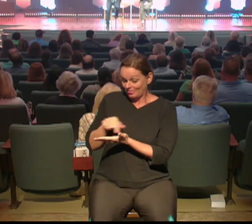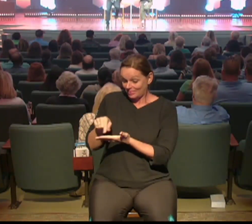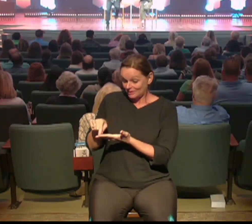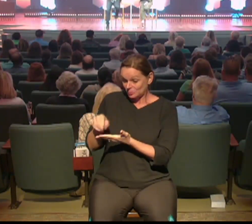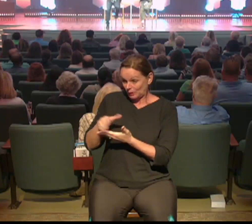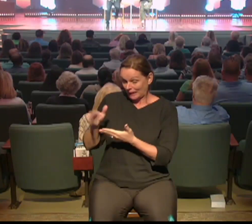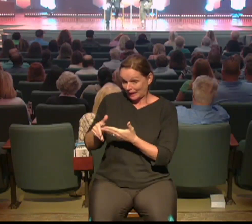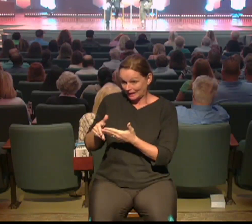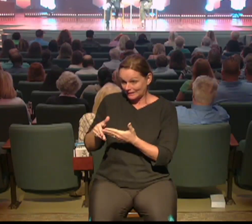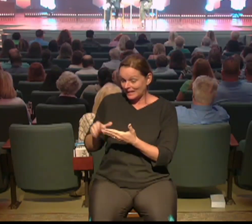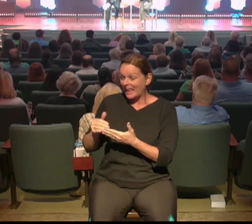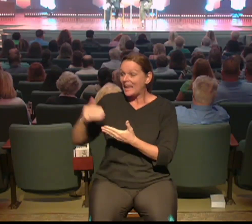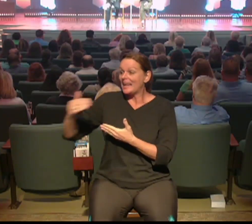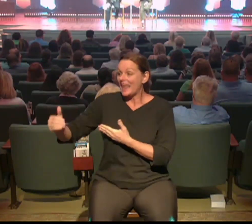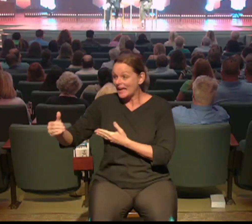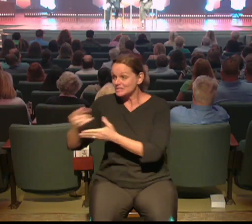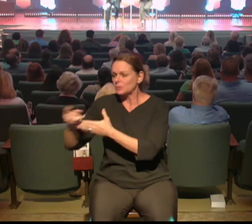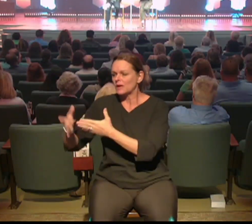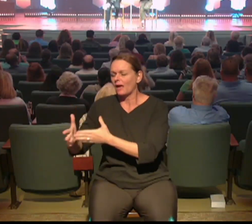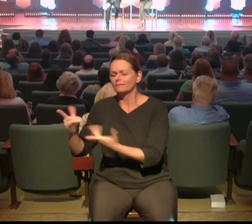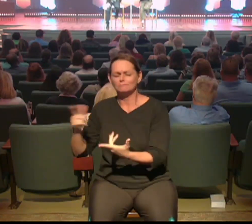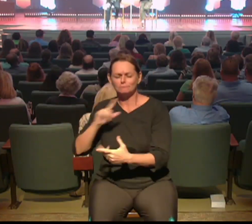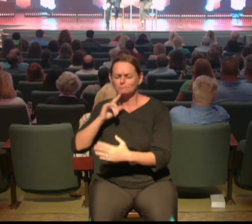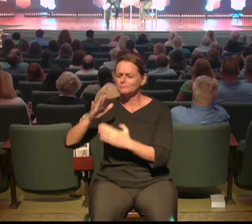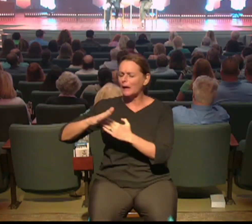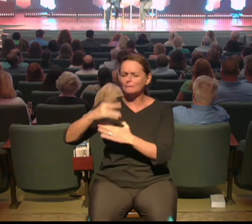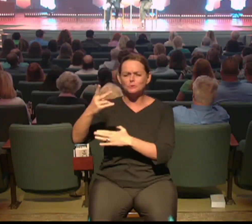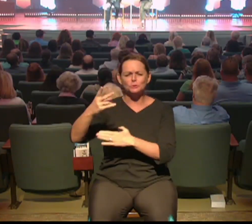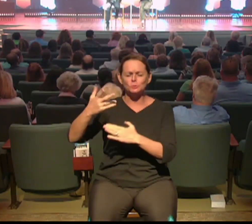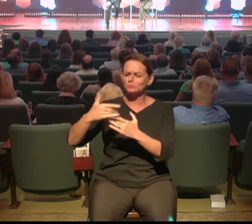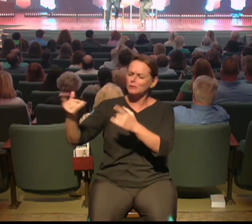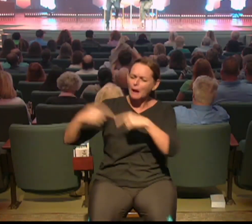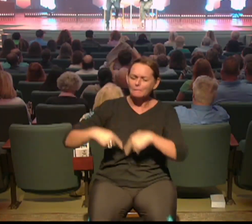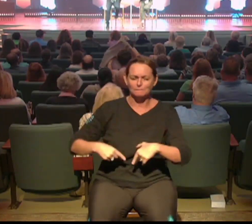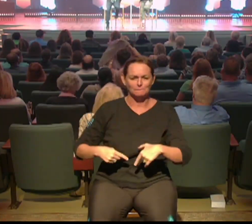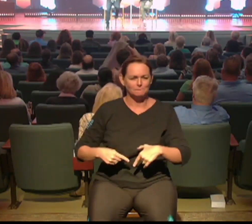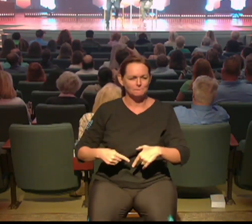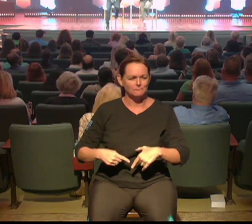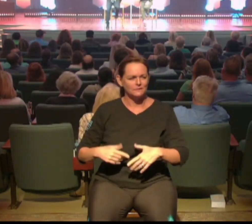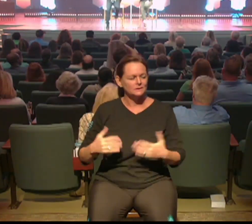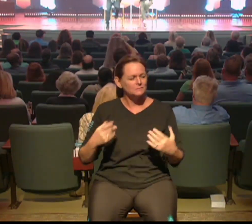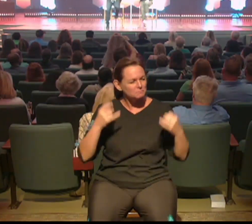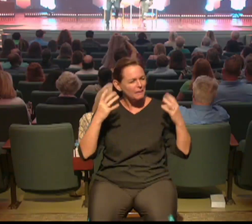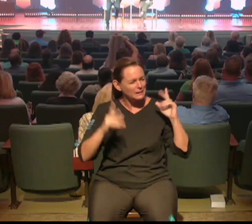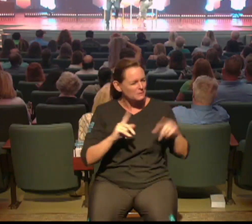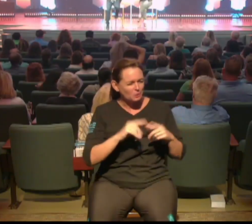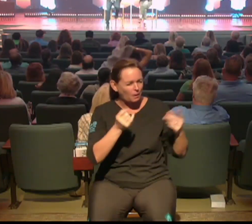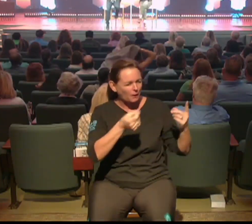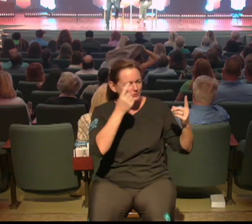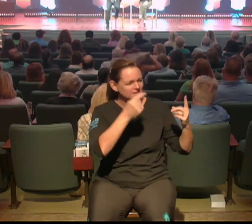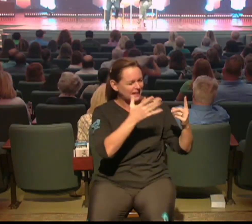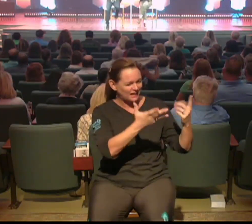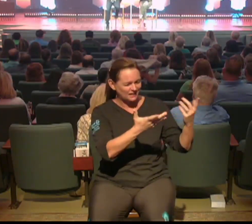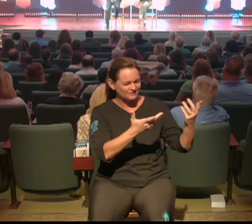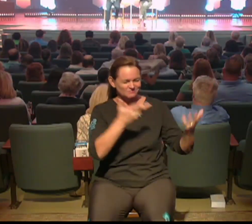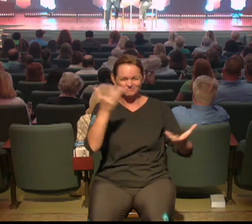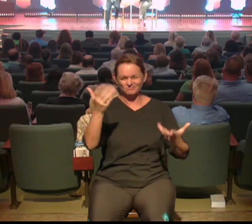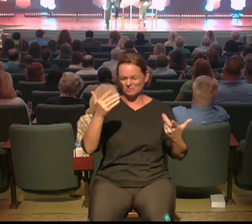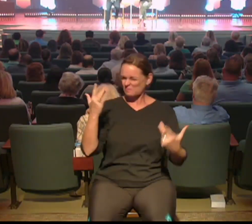bring somebody with you to church. I mean, you've got people in your lives that don't understand the relationship that we can have with